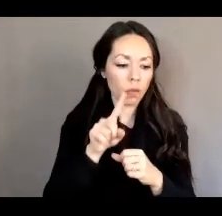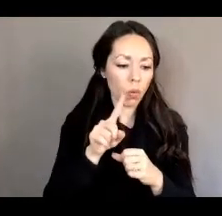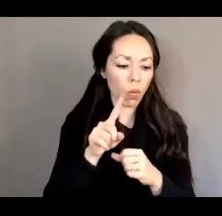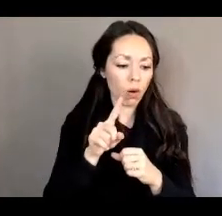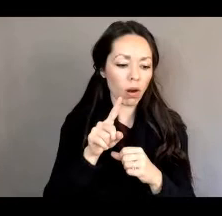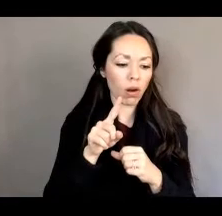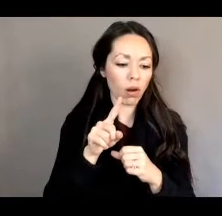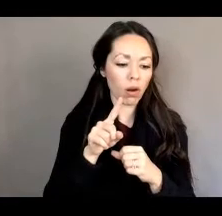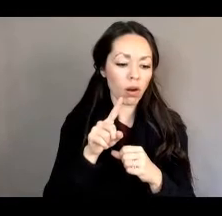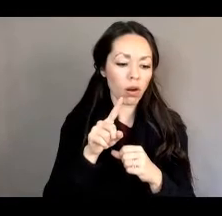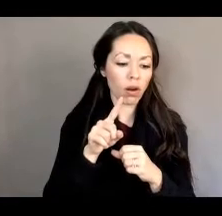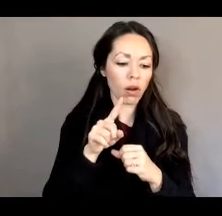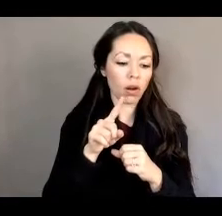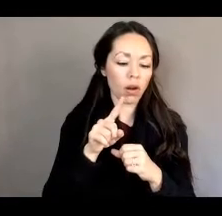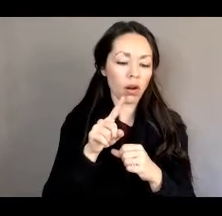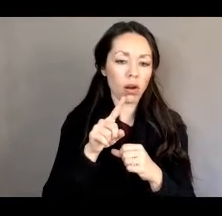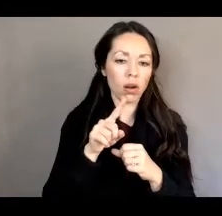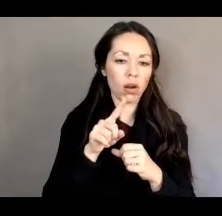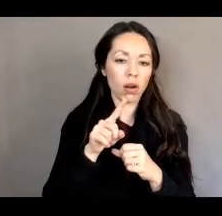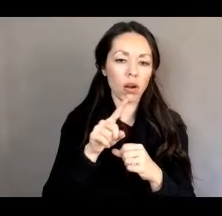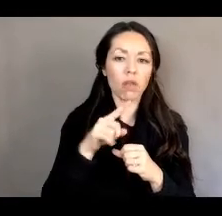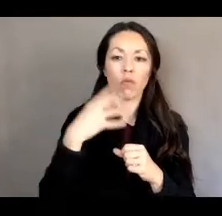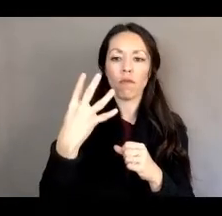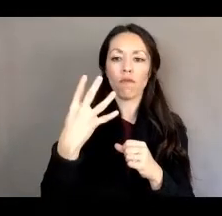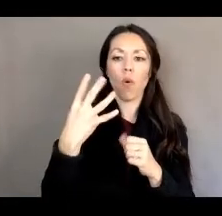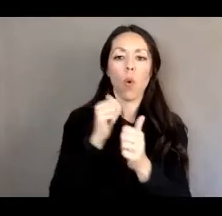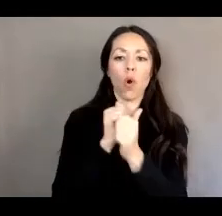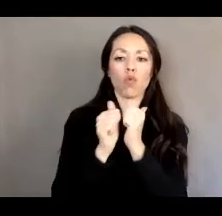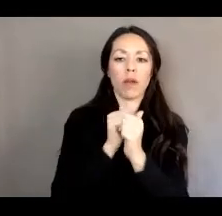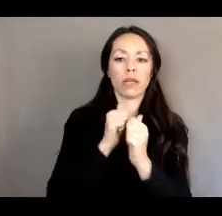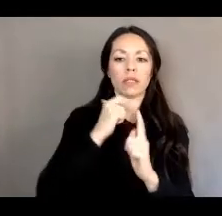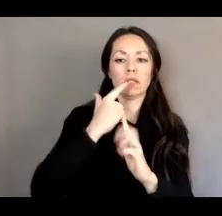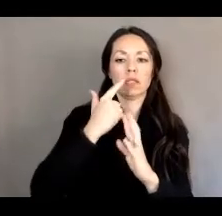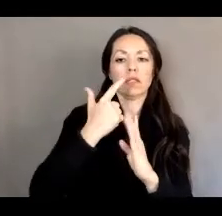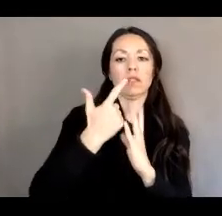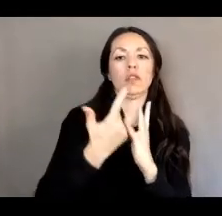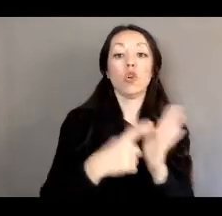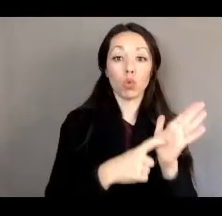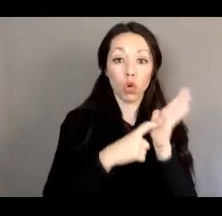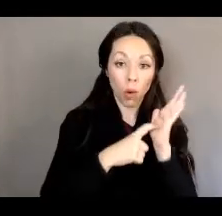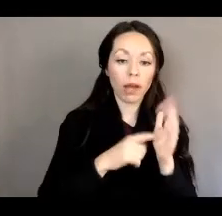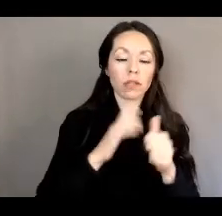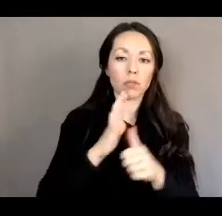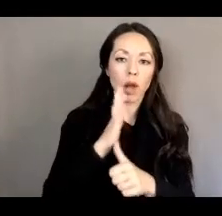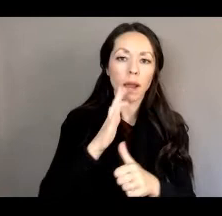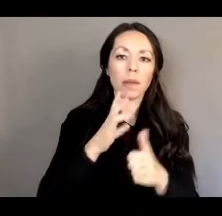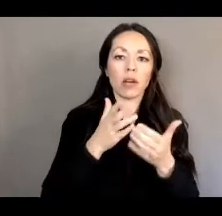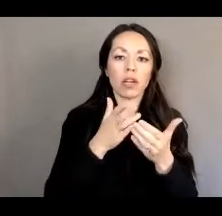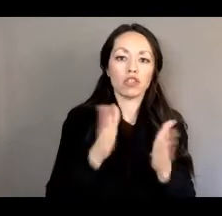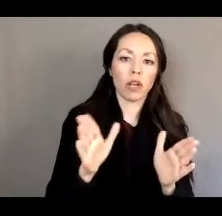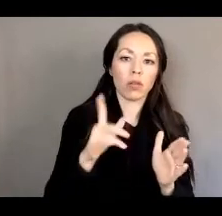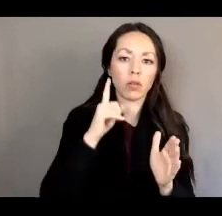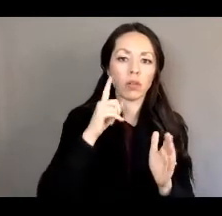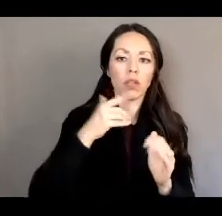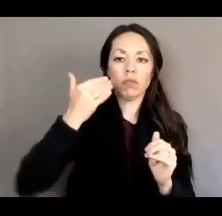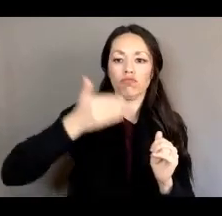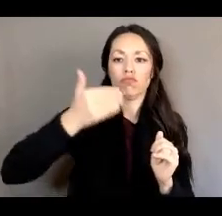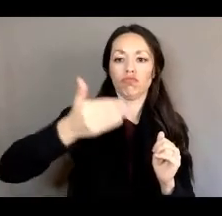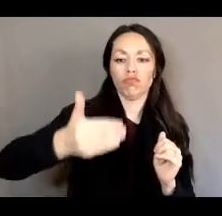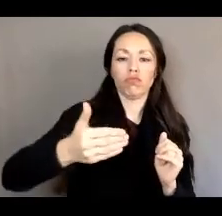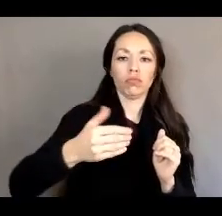consecutive, um, federal races. So you would have to have voted in a primary and in general in four consecutive races.